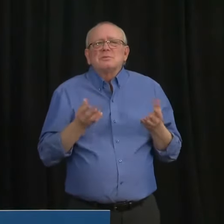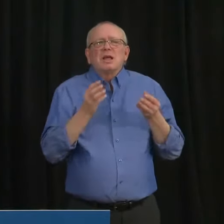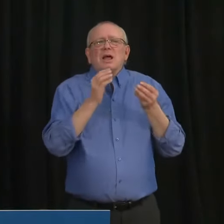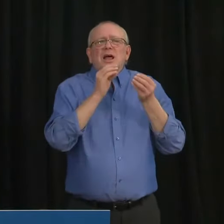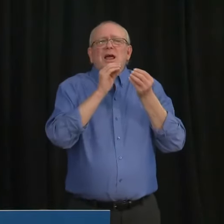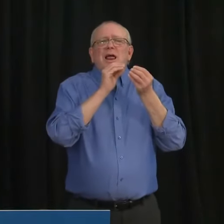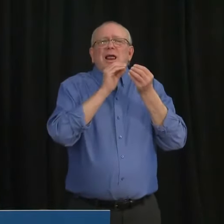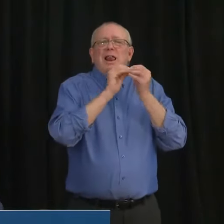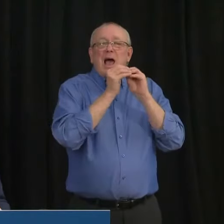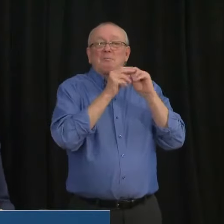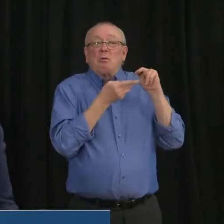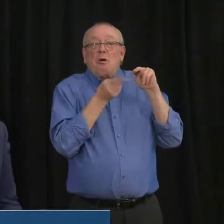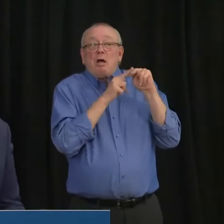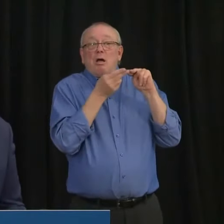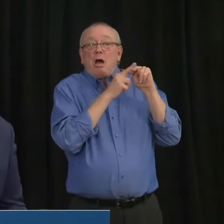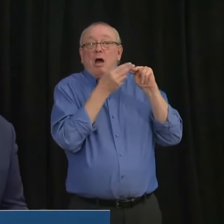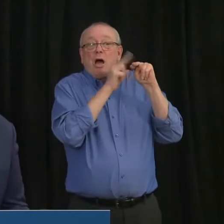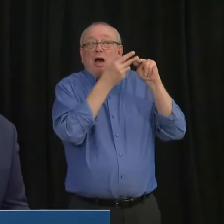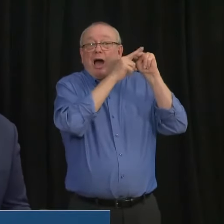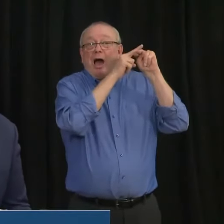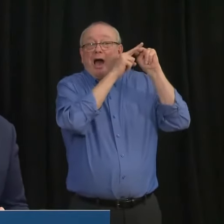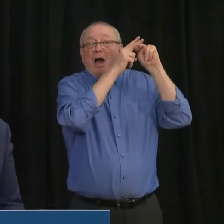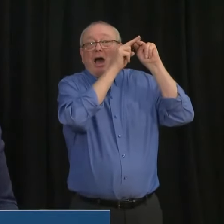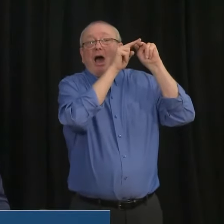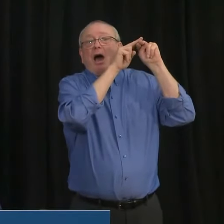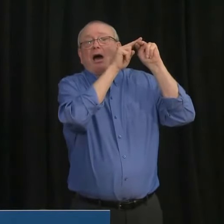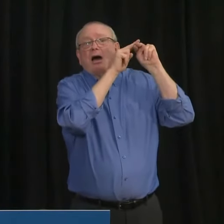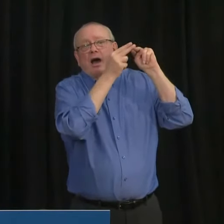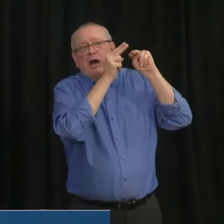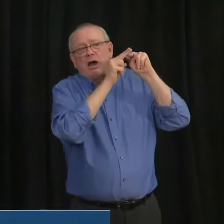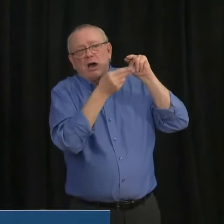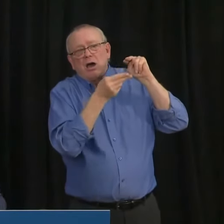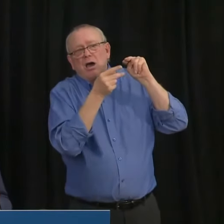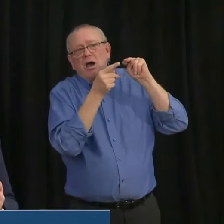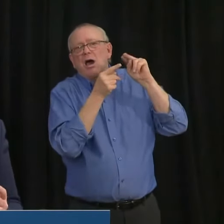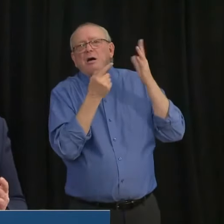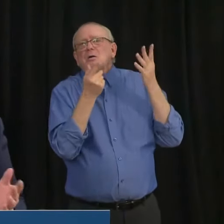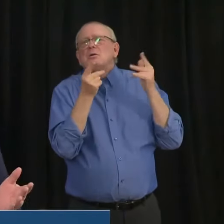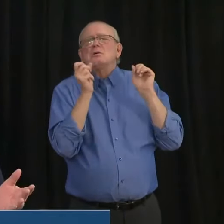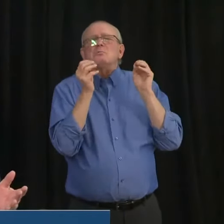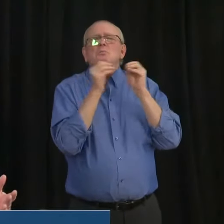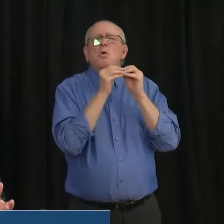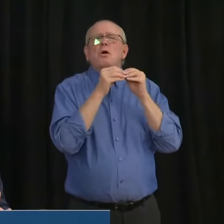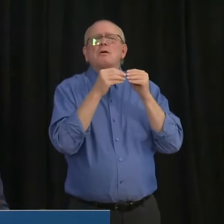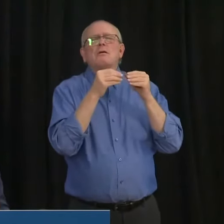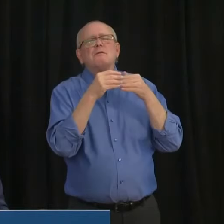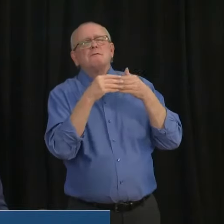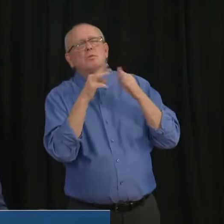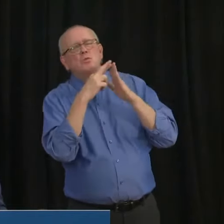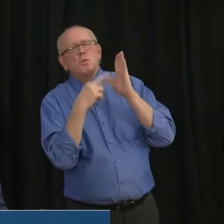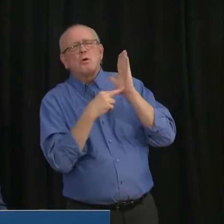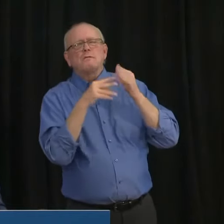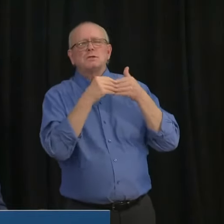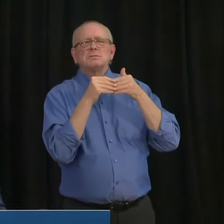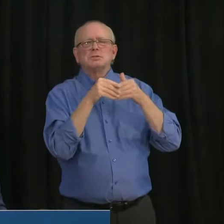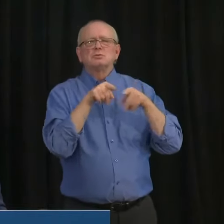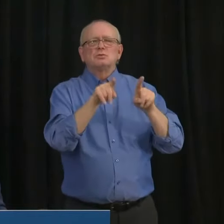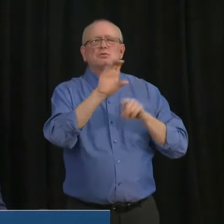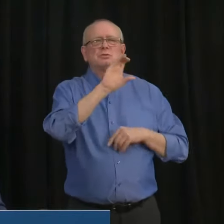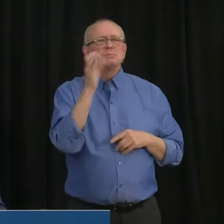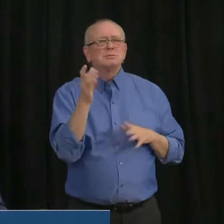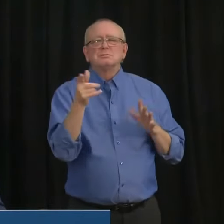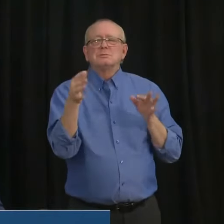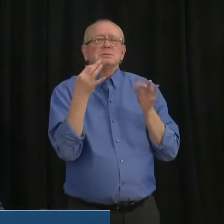in order to say, okay, we can lift these measures, we're good to go for Christmas? Yeah, very simply, I'll give you a very simple